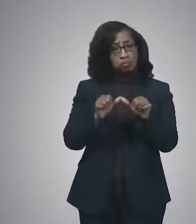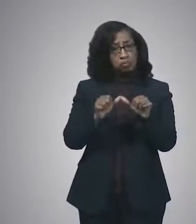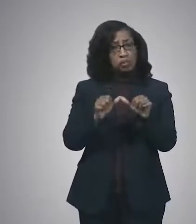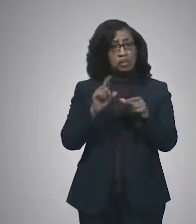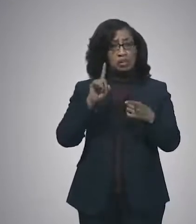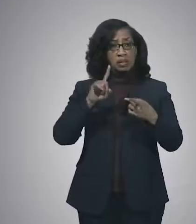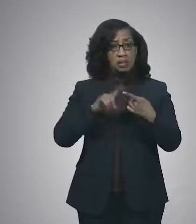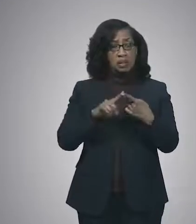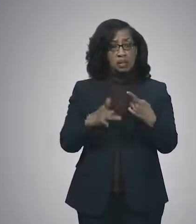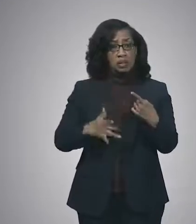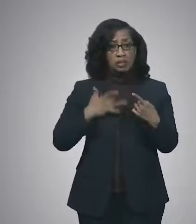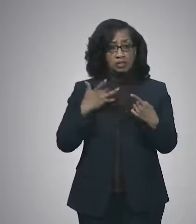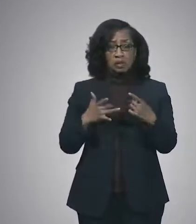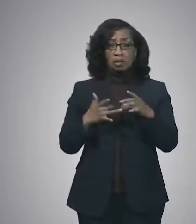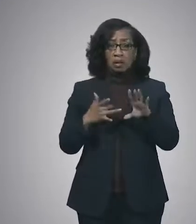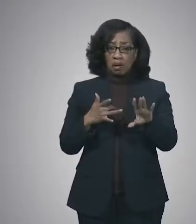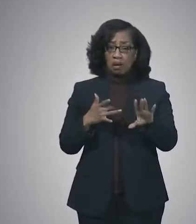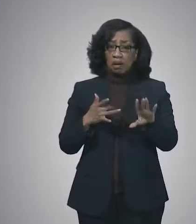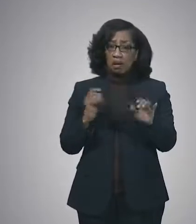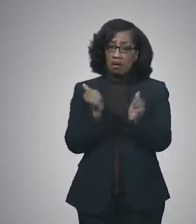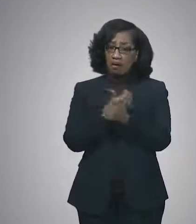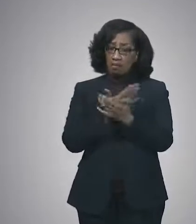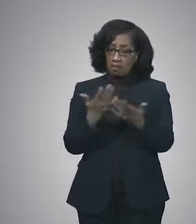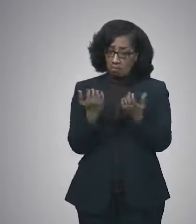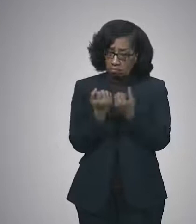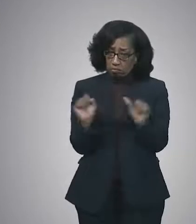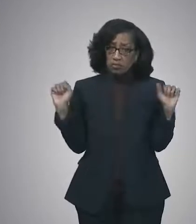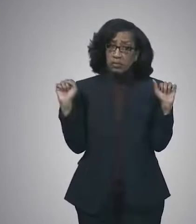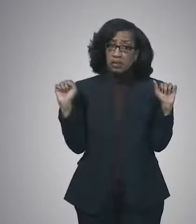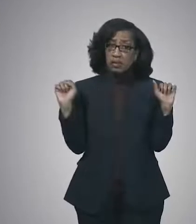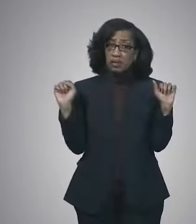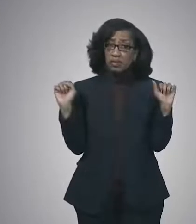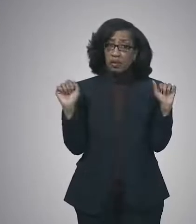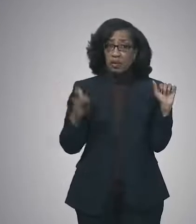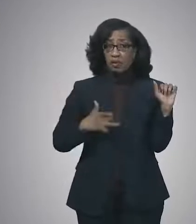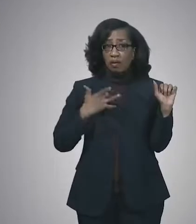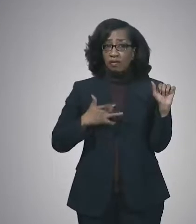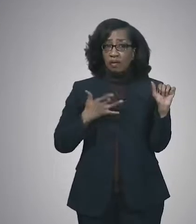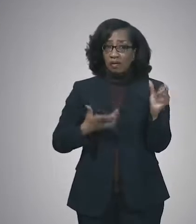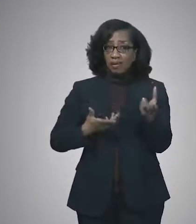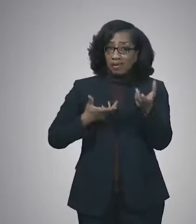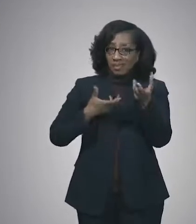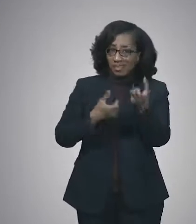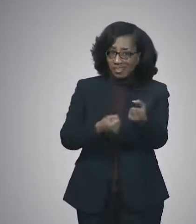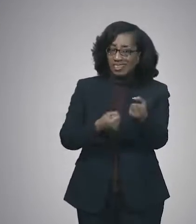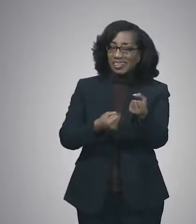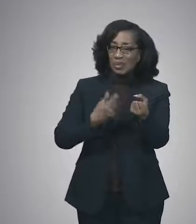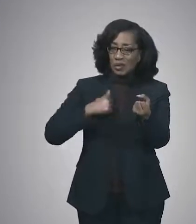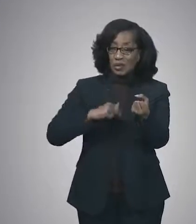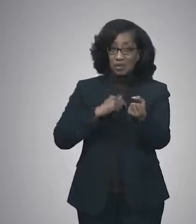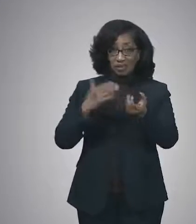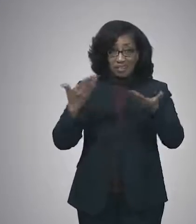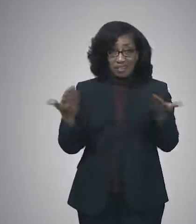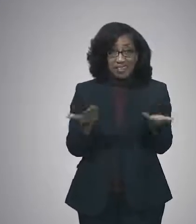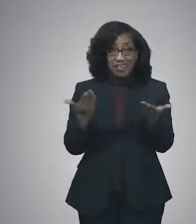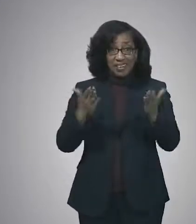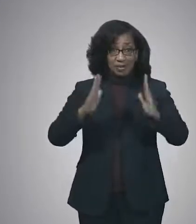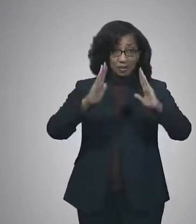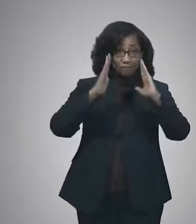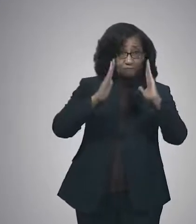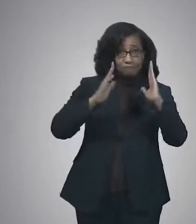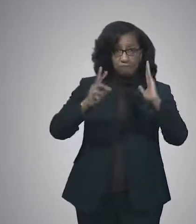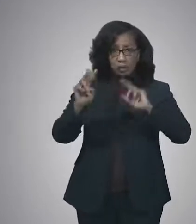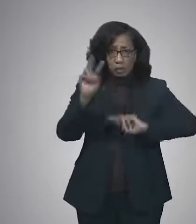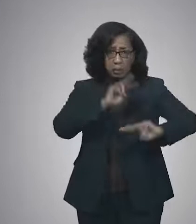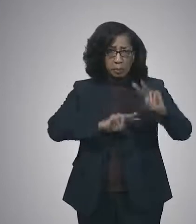we are convinced that we are in a safe place with this pandemic. So I just want you to be confident that we are still here paying attention. We're monitoring what